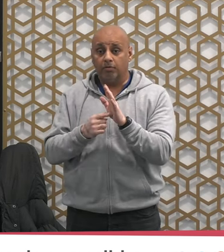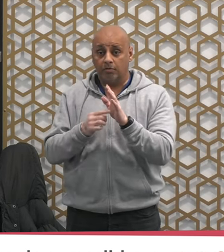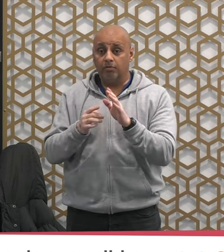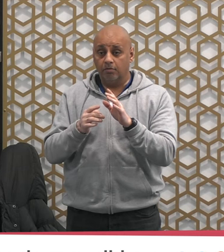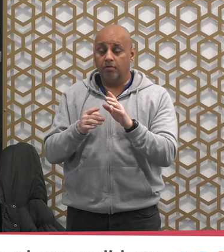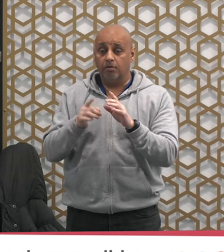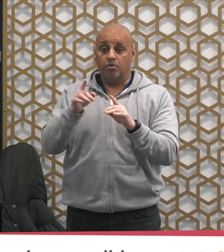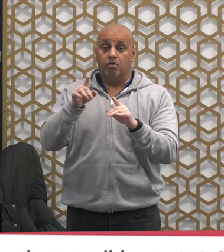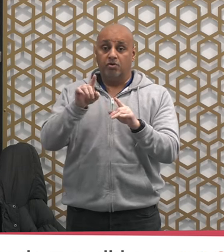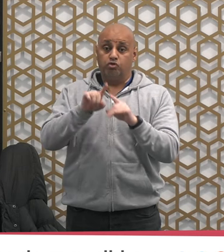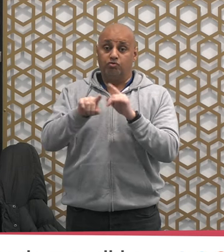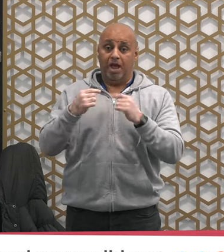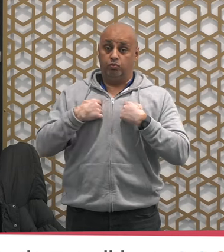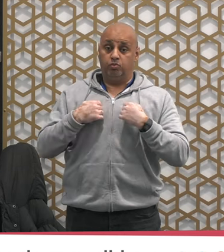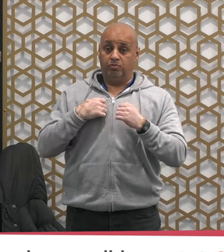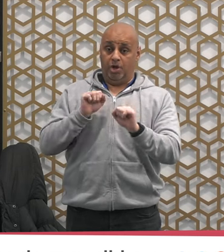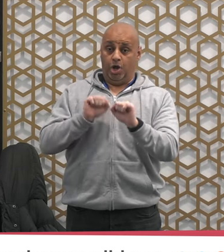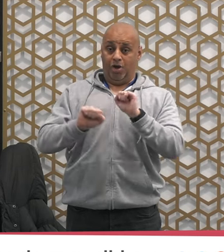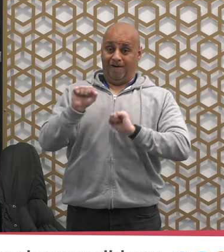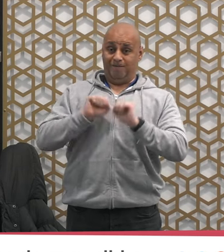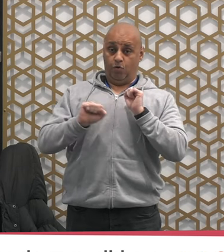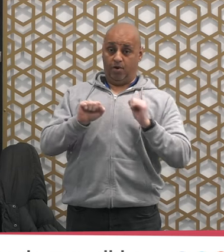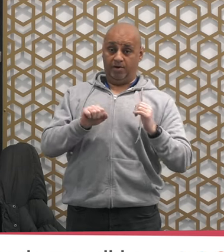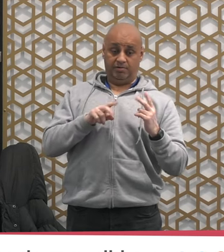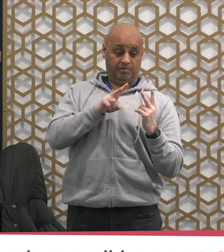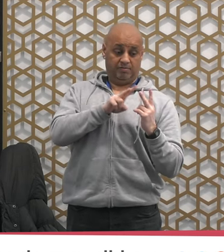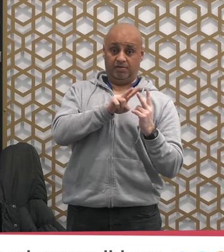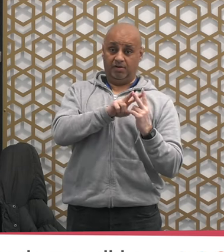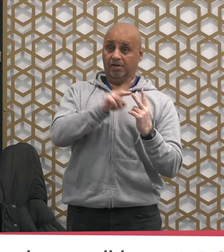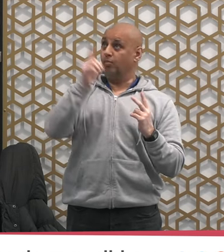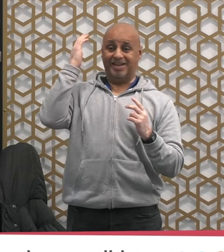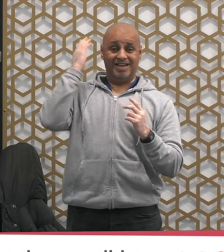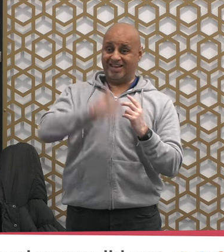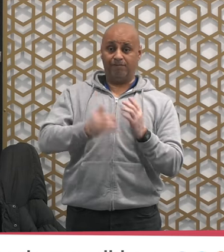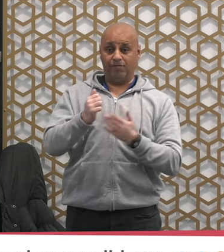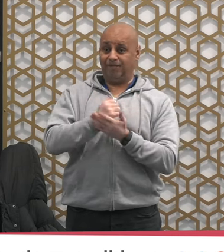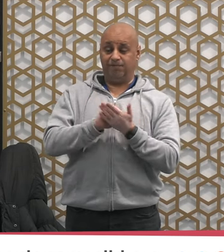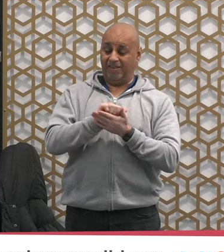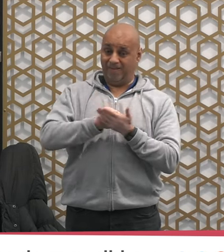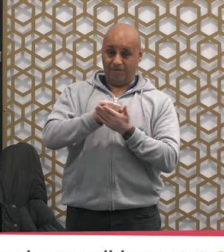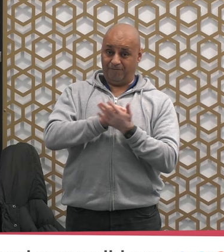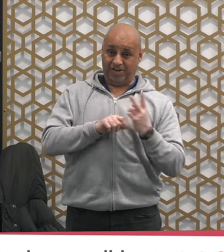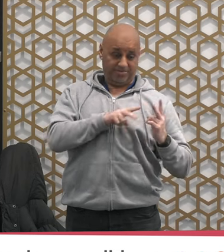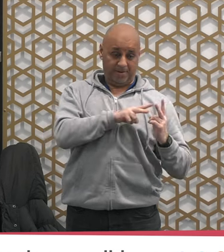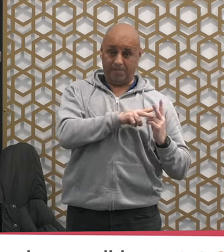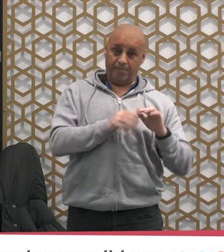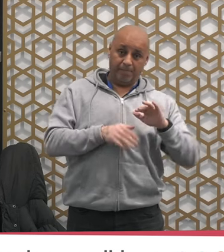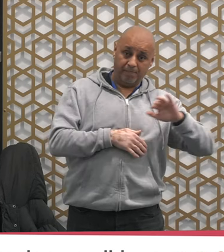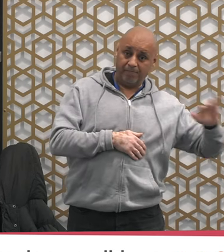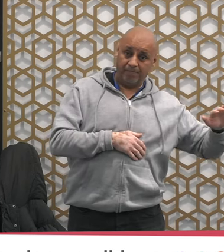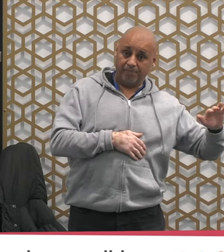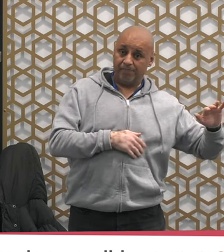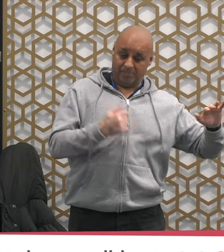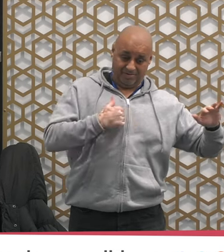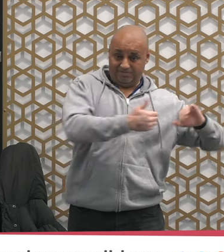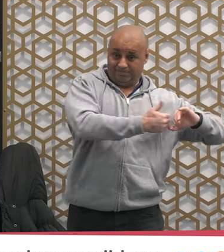people who are not forgiven by Allah subhanahu wa ta'ala that night but observing the fast on the